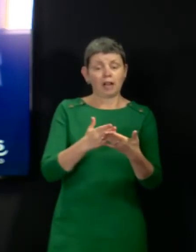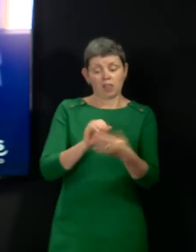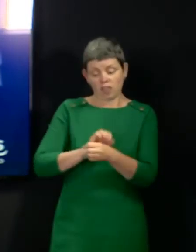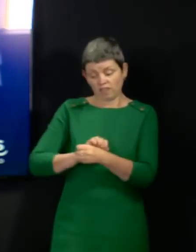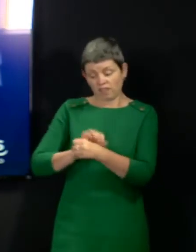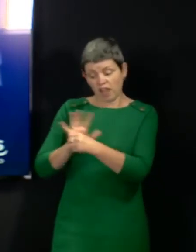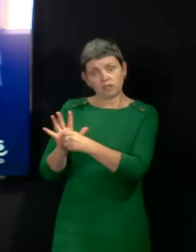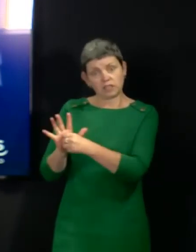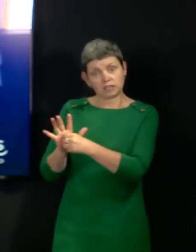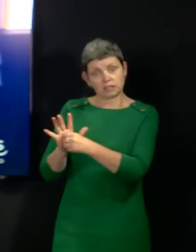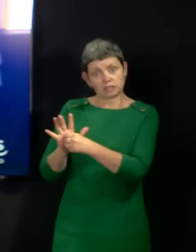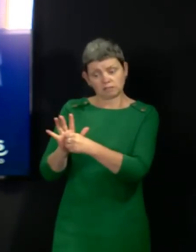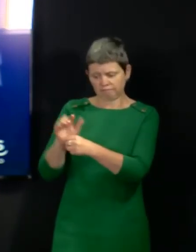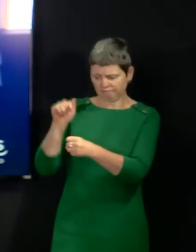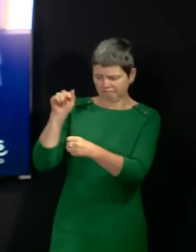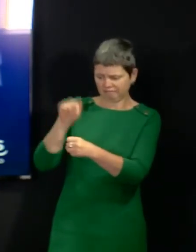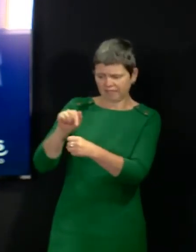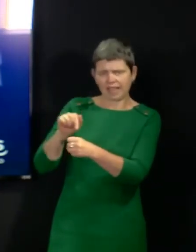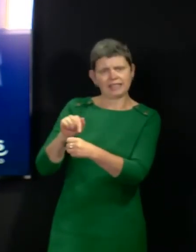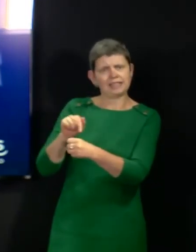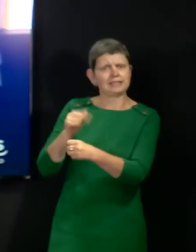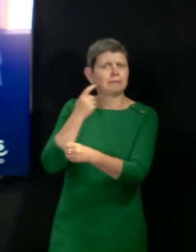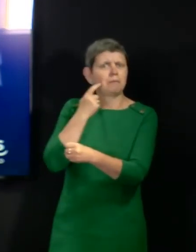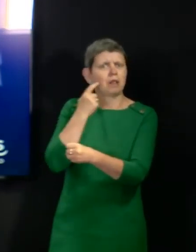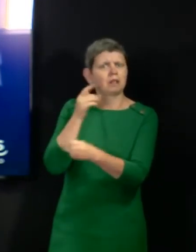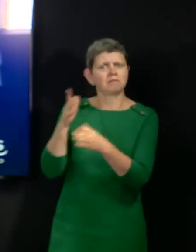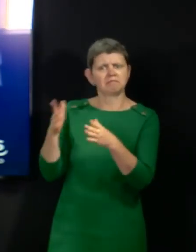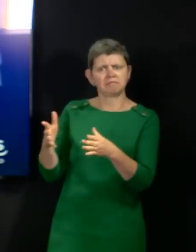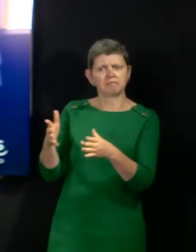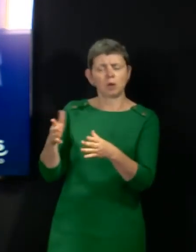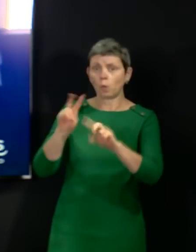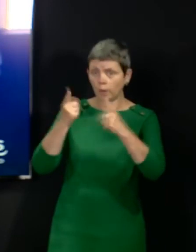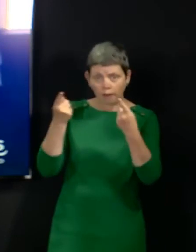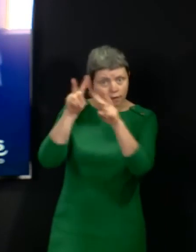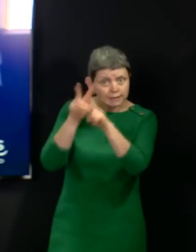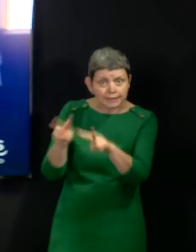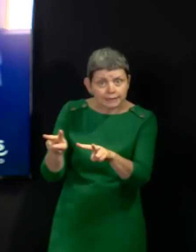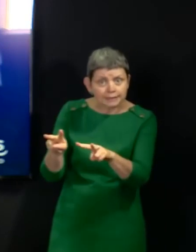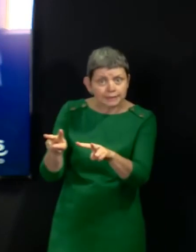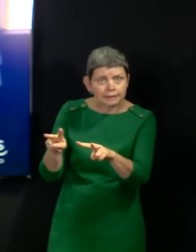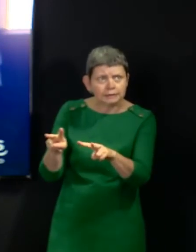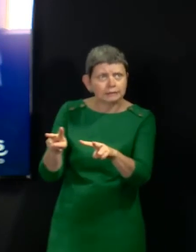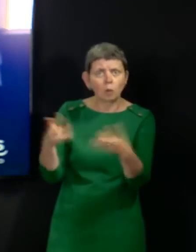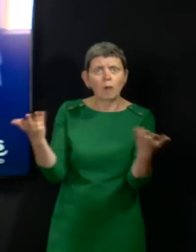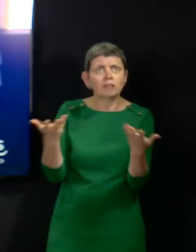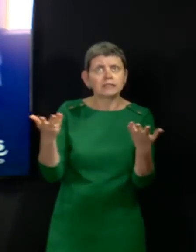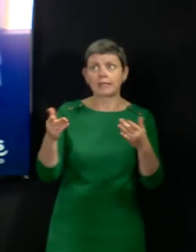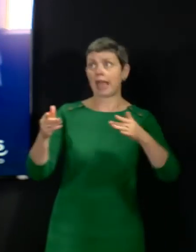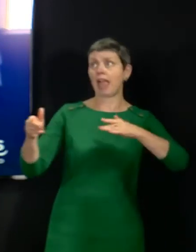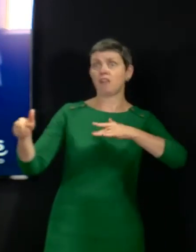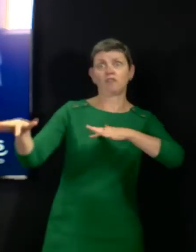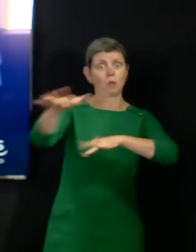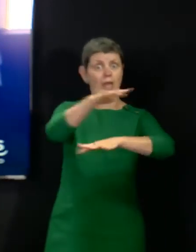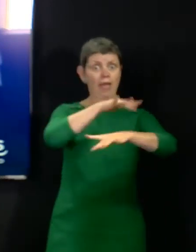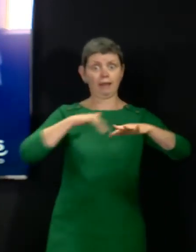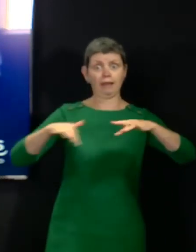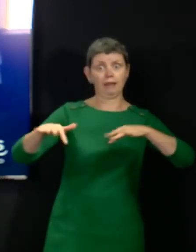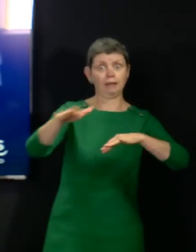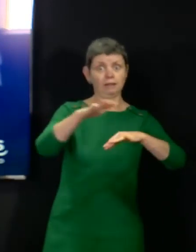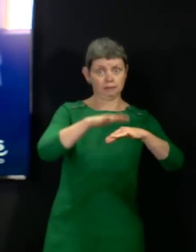relatively simple. The enemy we face is unseen. It is everywhere. It is potentially